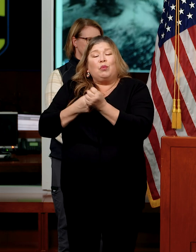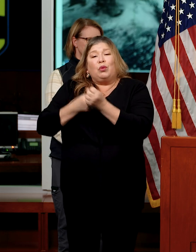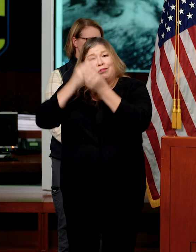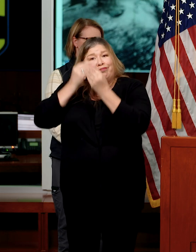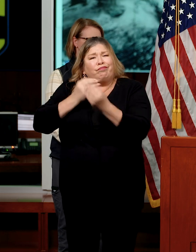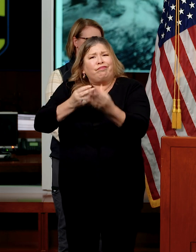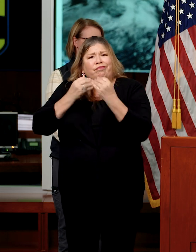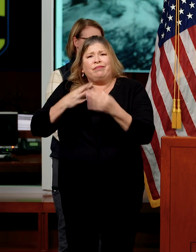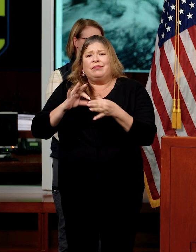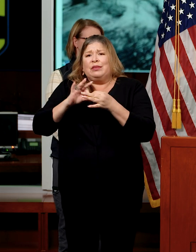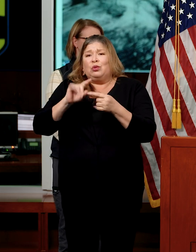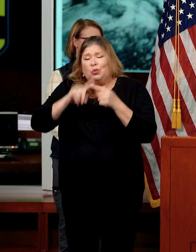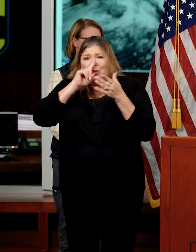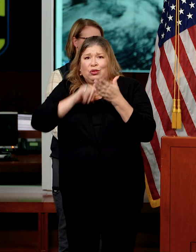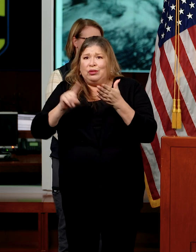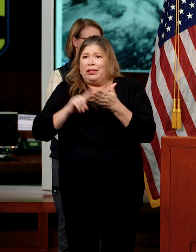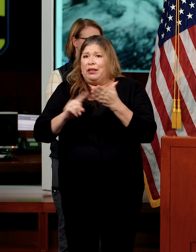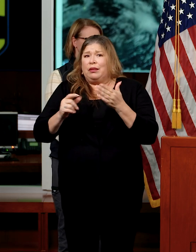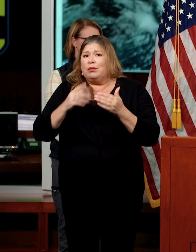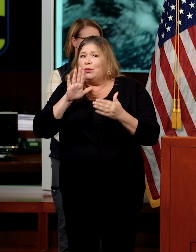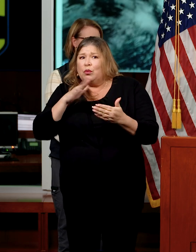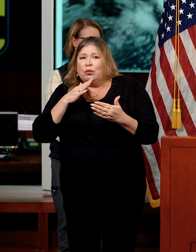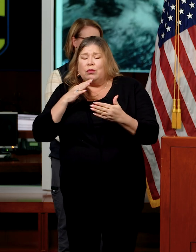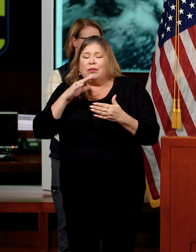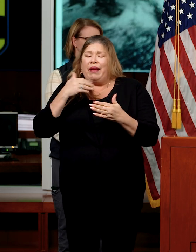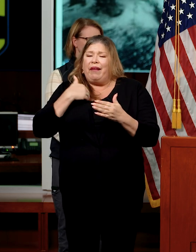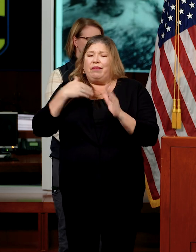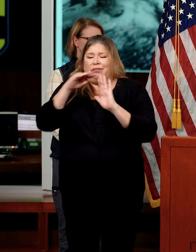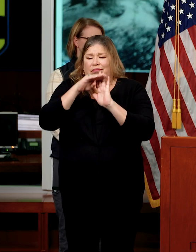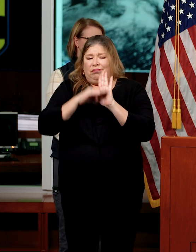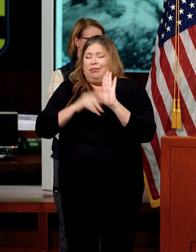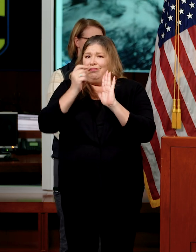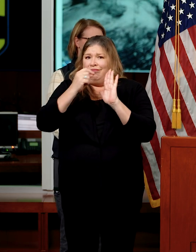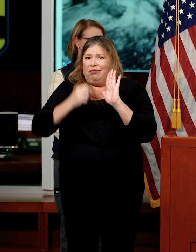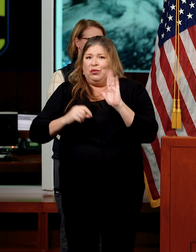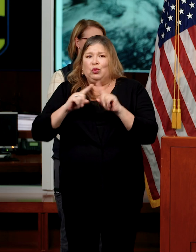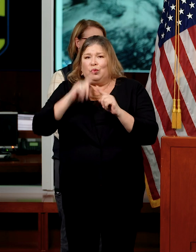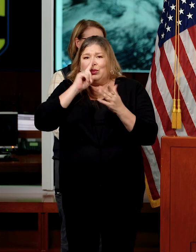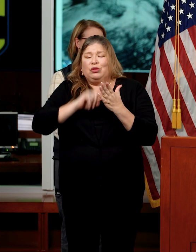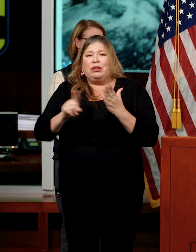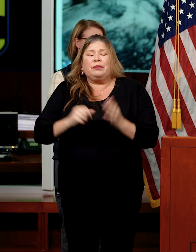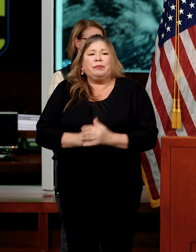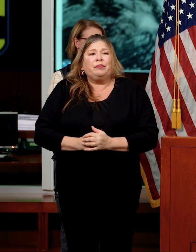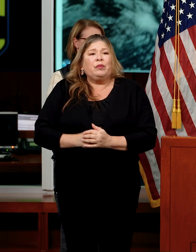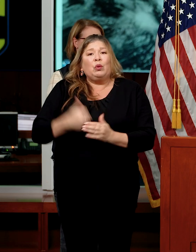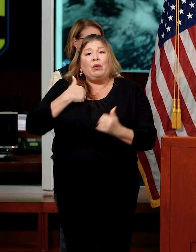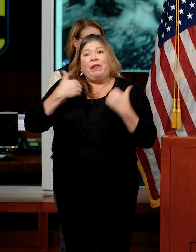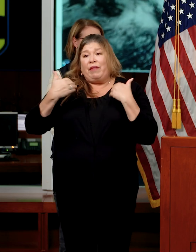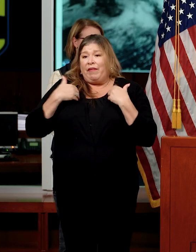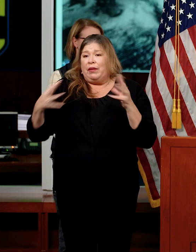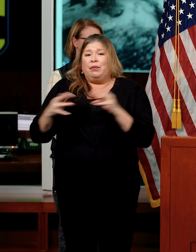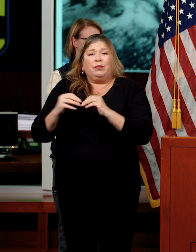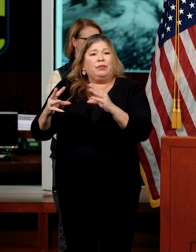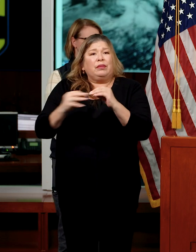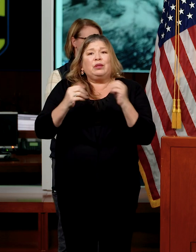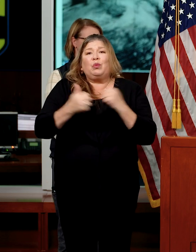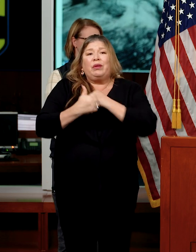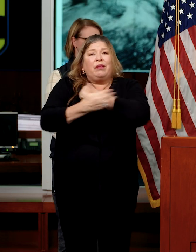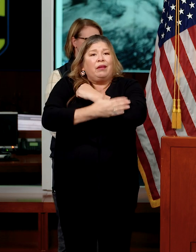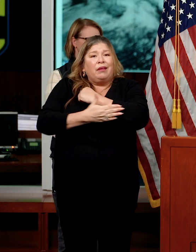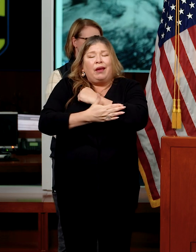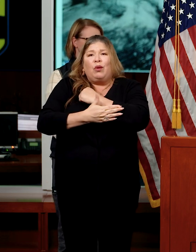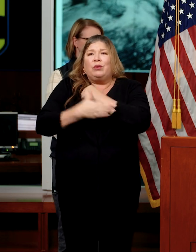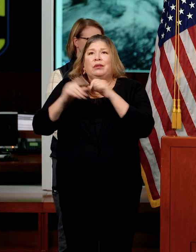around wellness checks, including a wellness check toolkit. We've held county-level meetings with 12 highly impacted